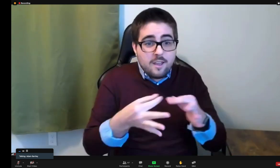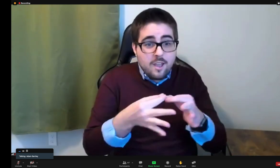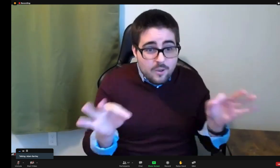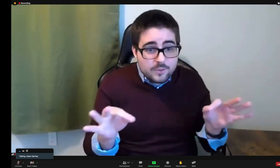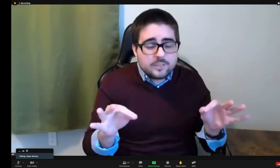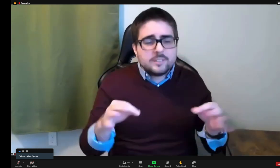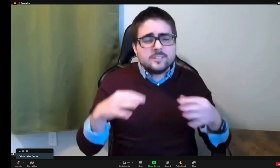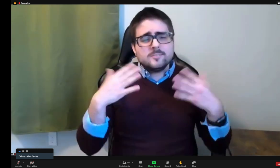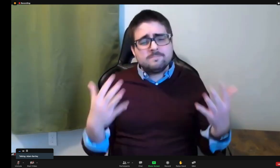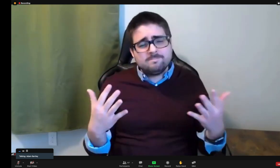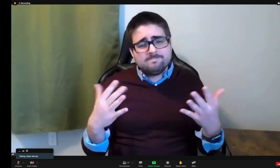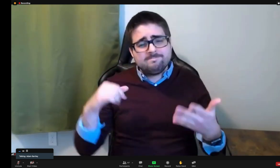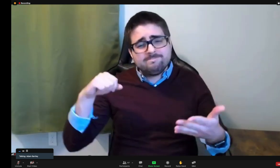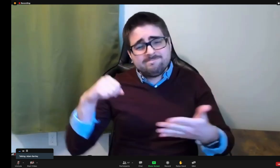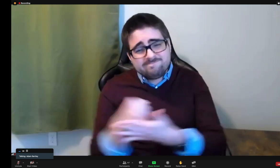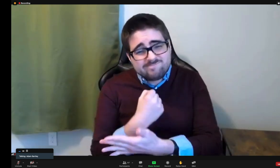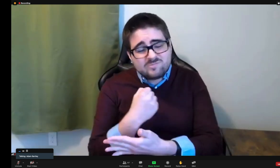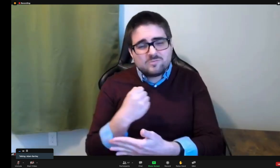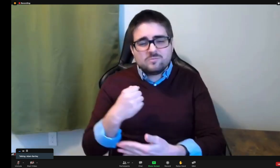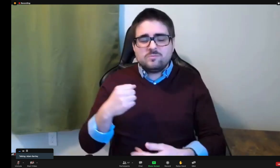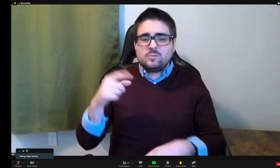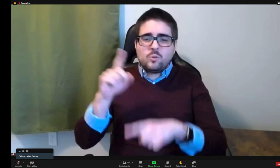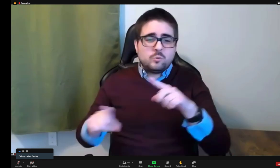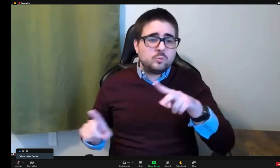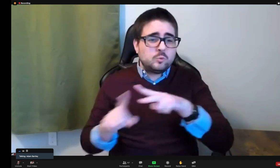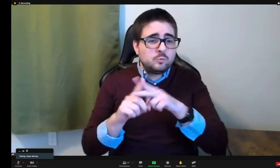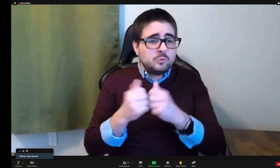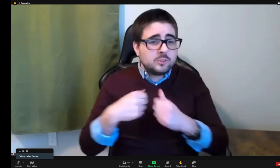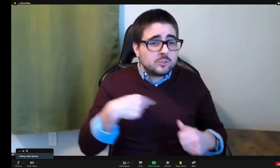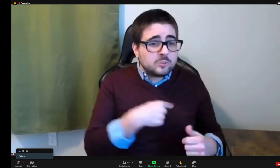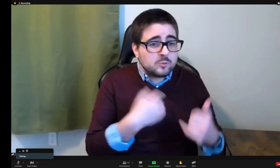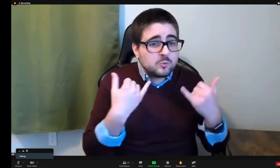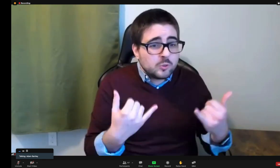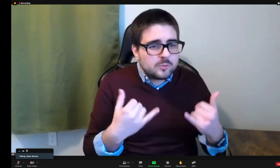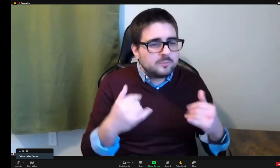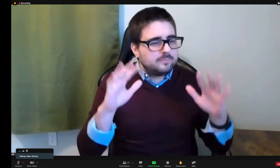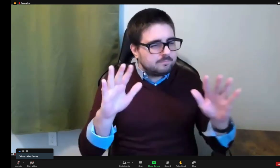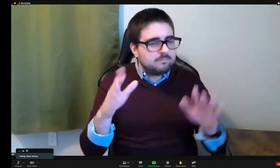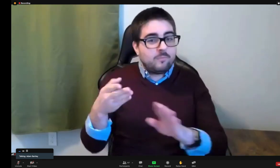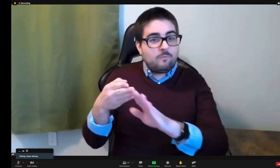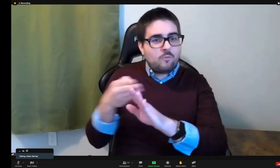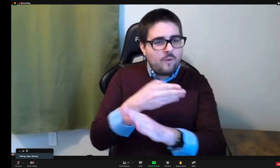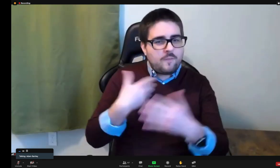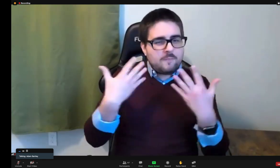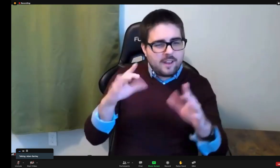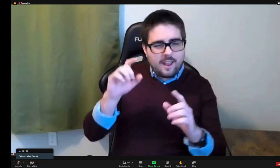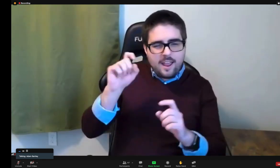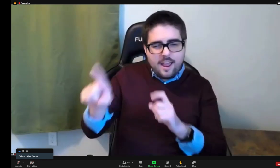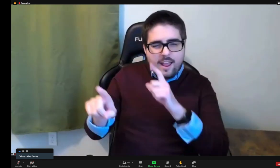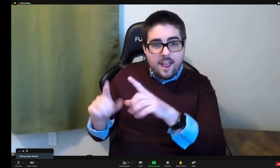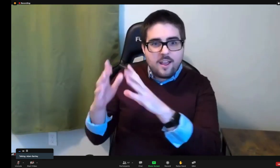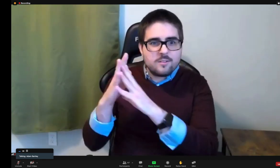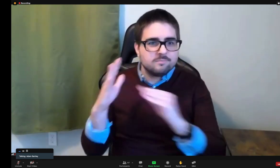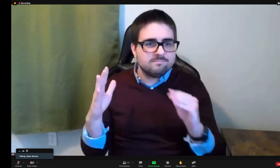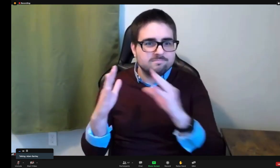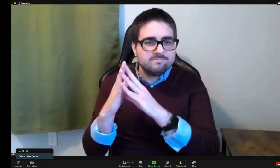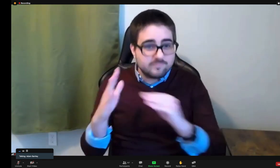working with Guthrie Nutter. Now, unfortunately, Tammy was unable to join us today. But, in lieu of that, we have